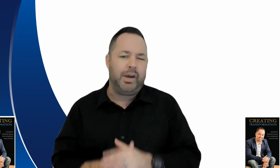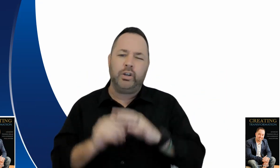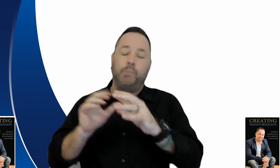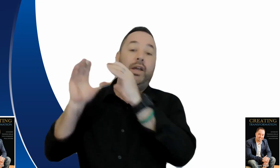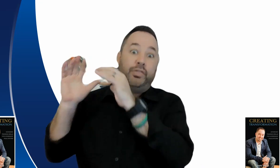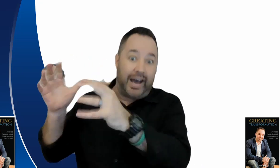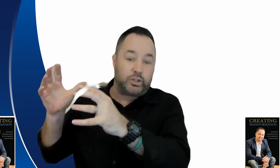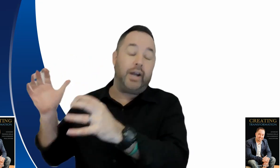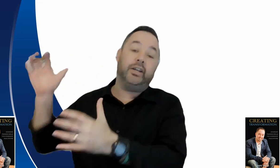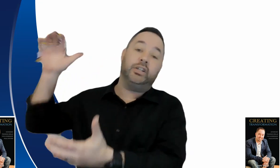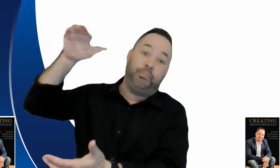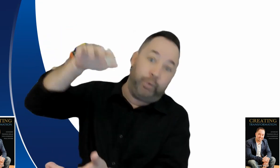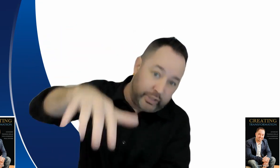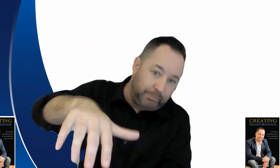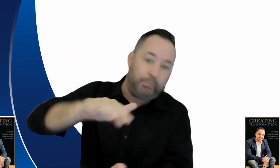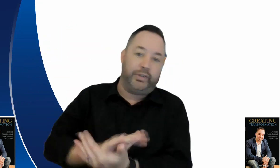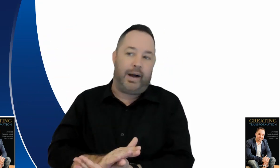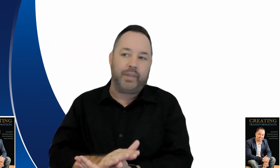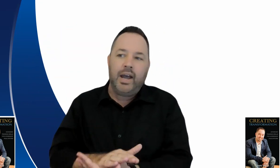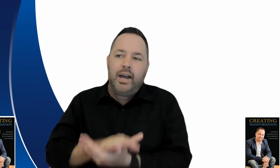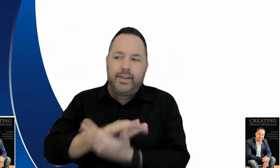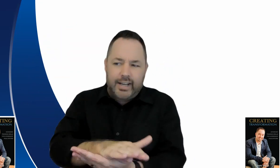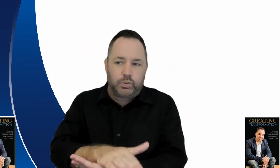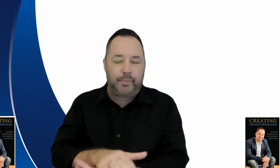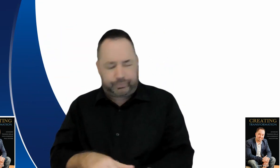up don't be that trainer that's pushing people down next one